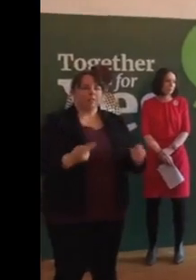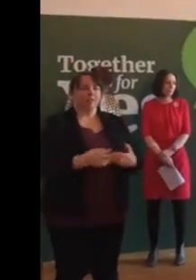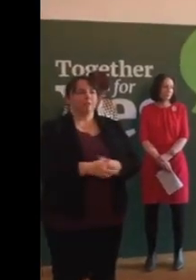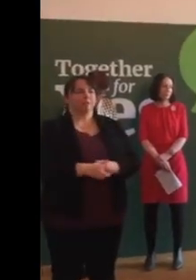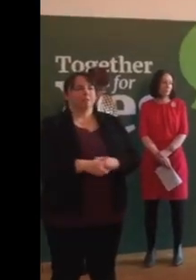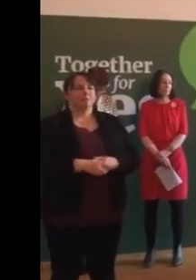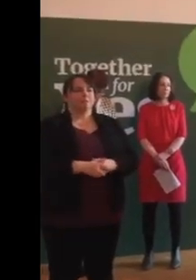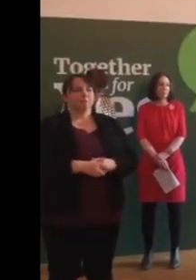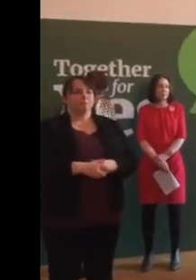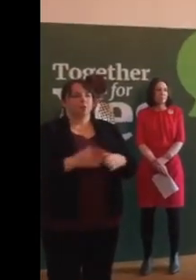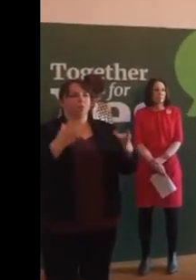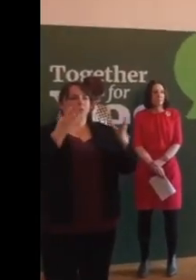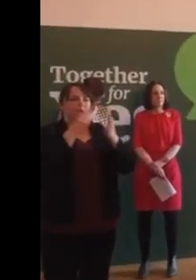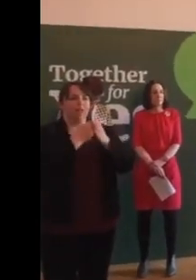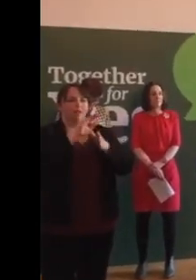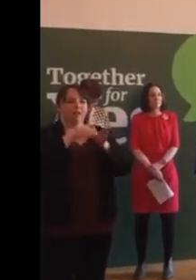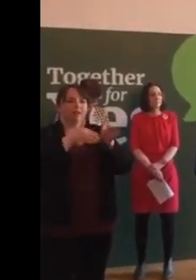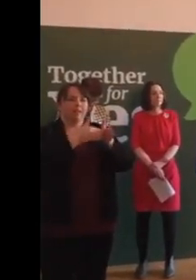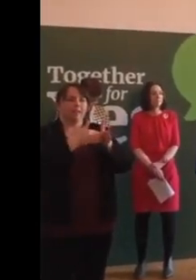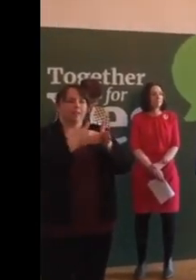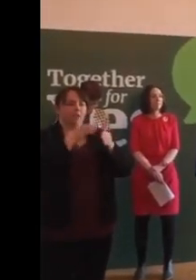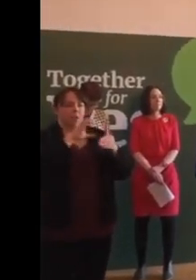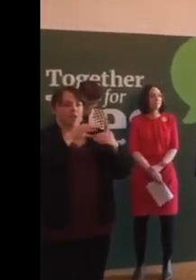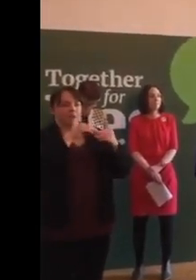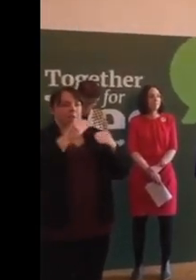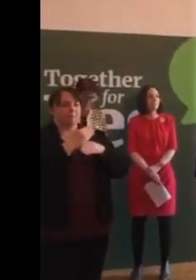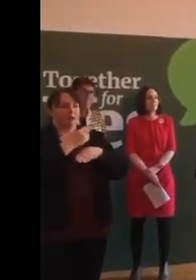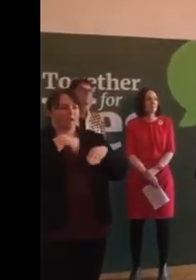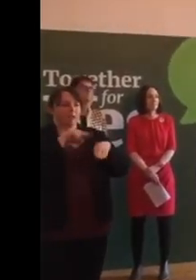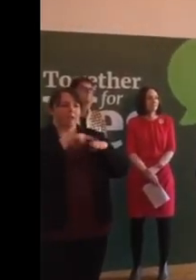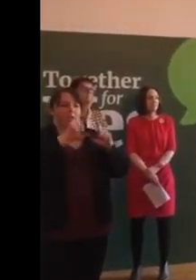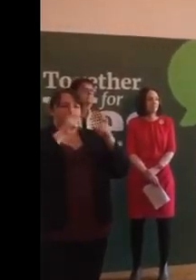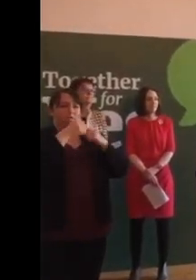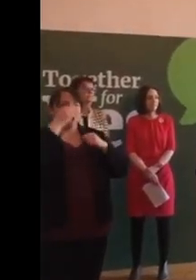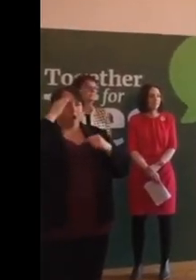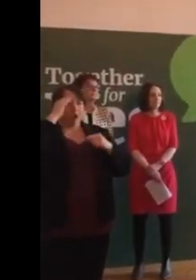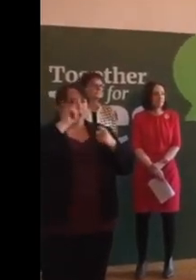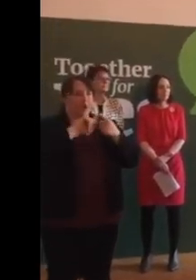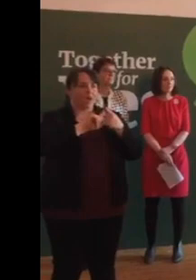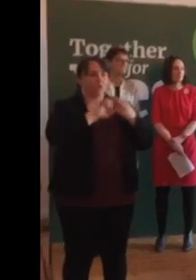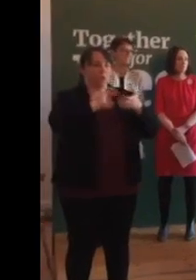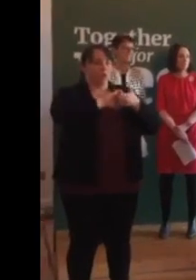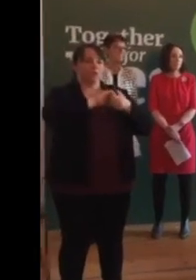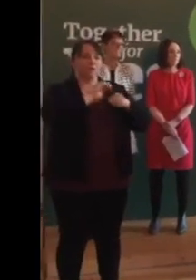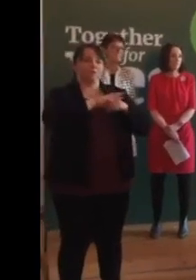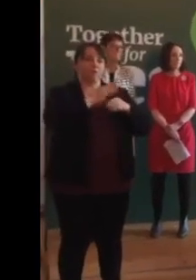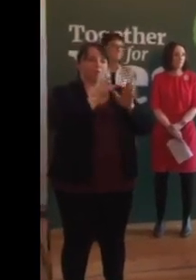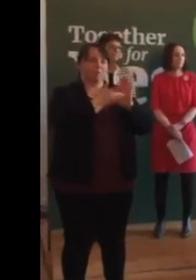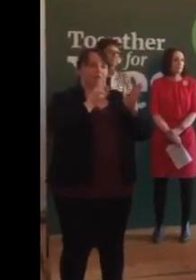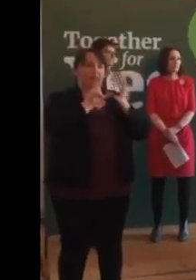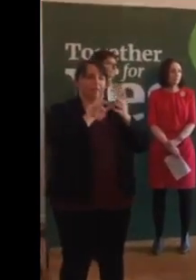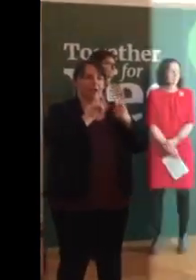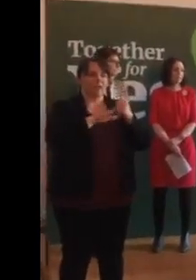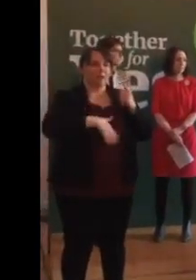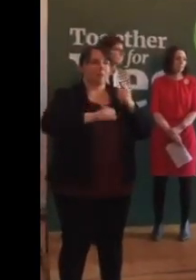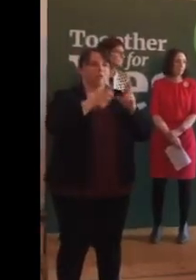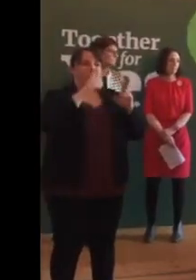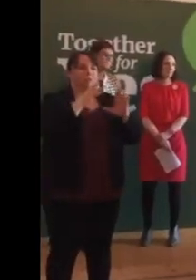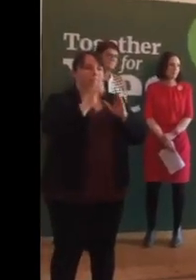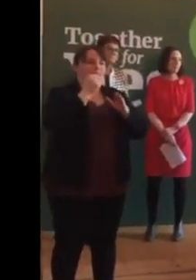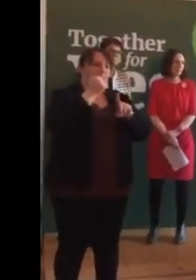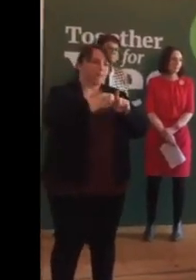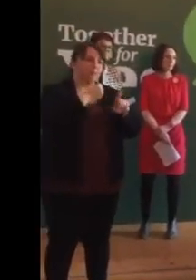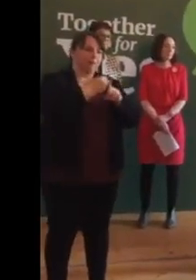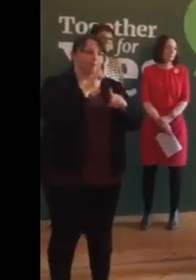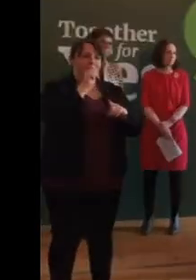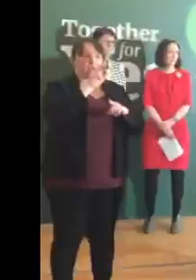Together for Yes is co-led by the National Women's Council of Ireland, the Coalition to Repeal the Eighth Amendment and the Abortion Rights Campaign. And at